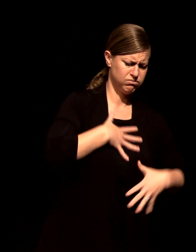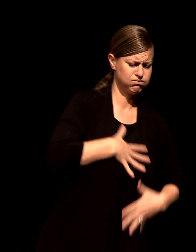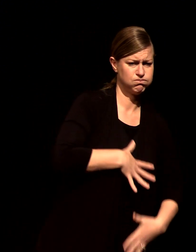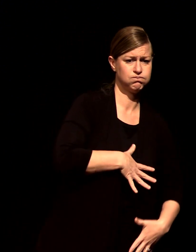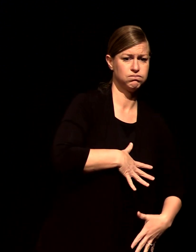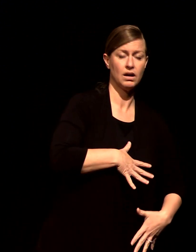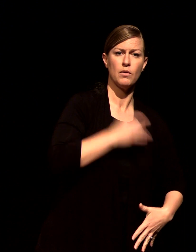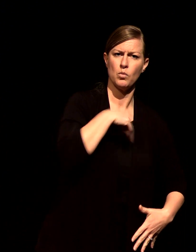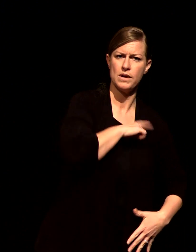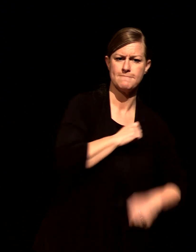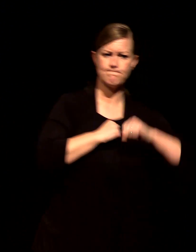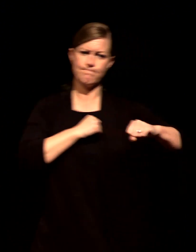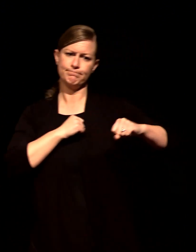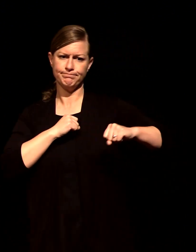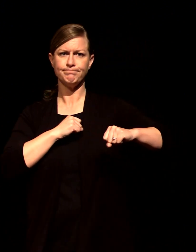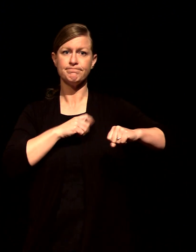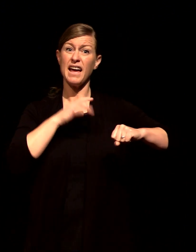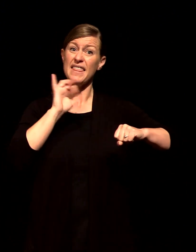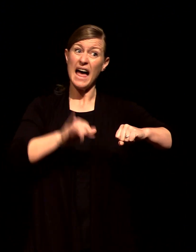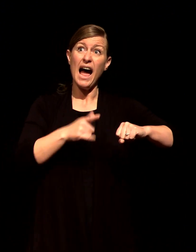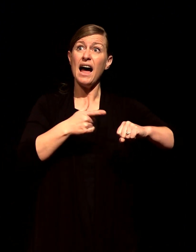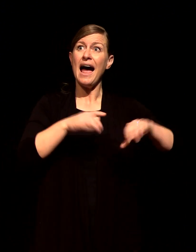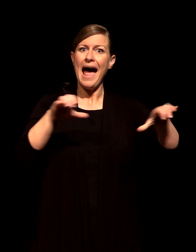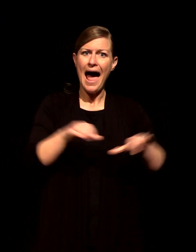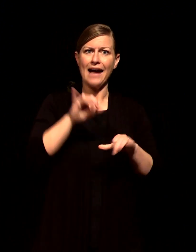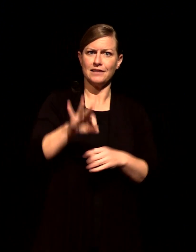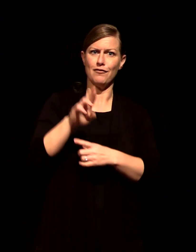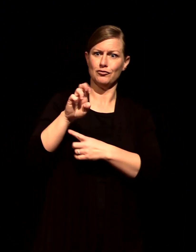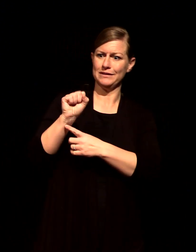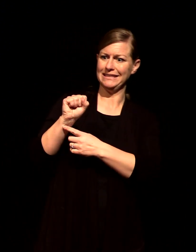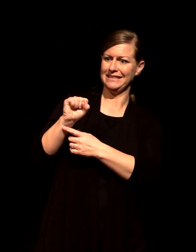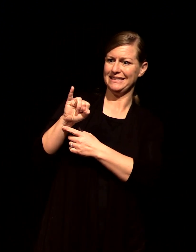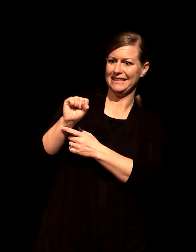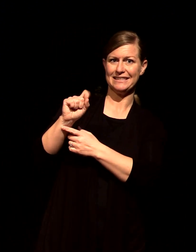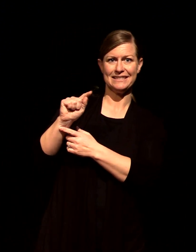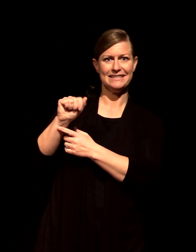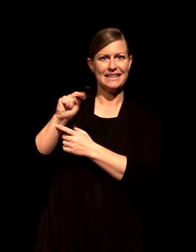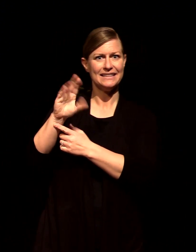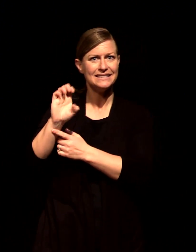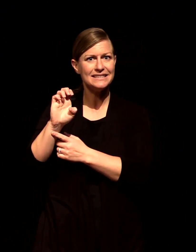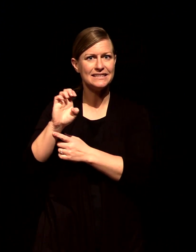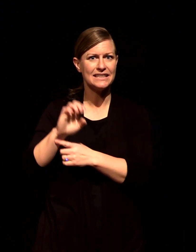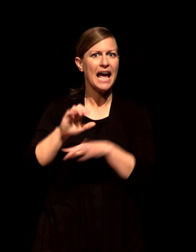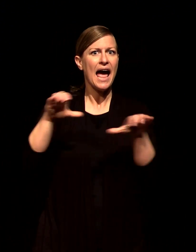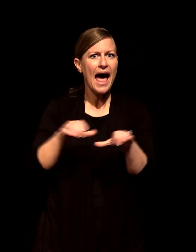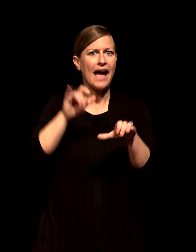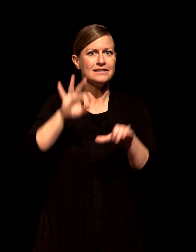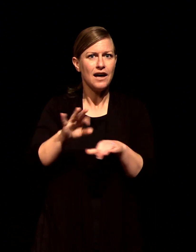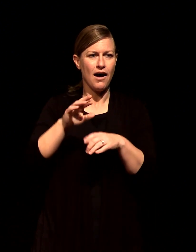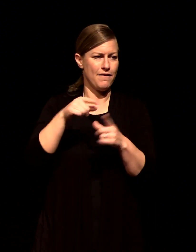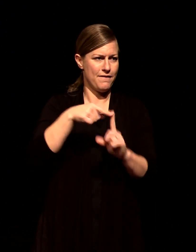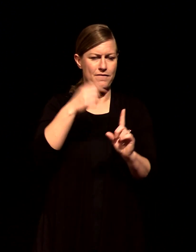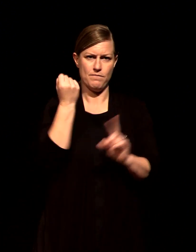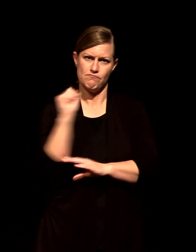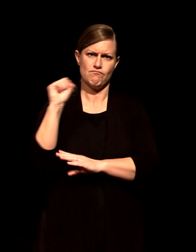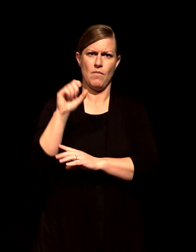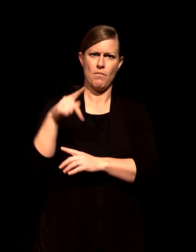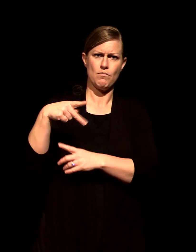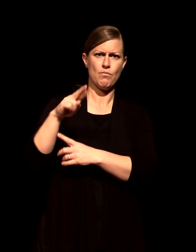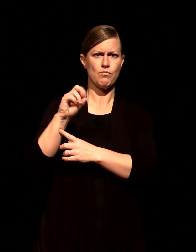we have to understand we have to have this picture of him as the most joyful person ever and if you google joyful Jesus it's honestly